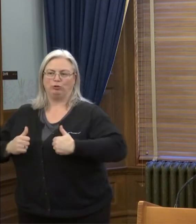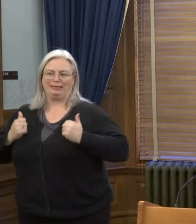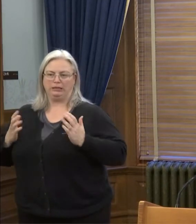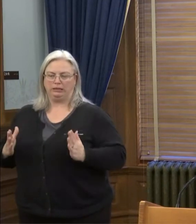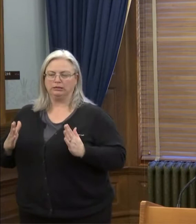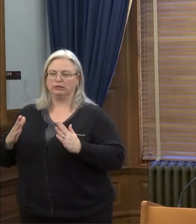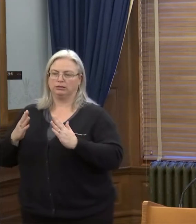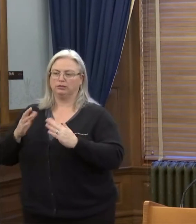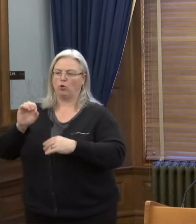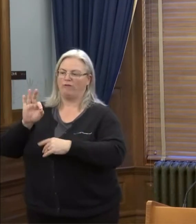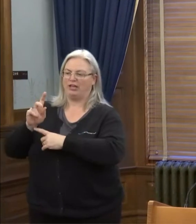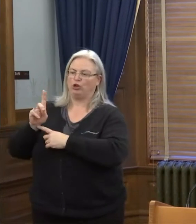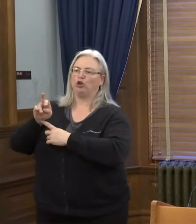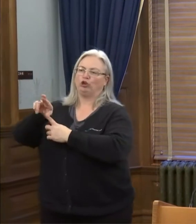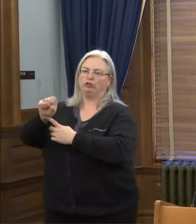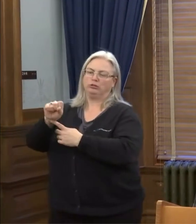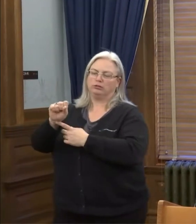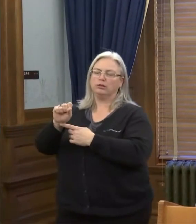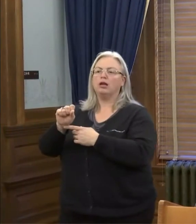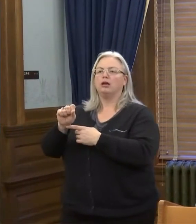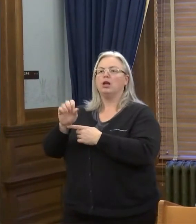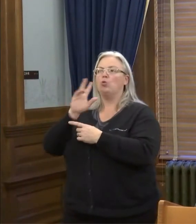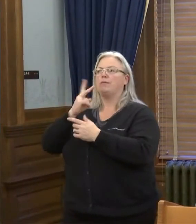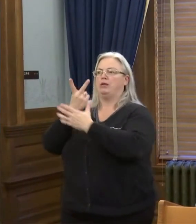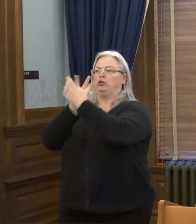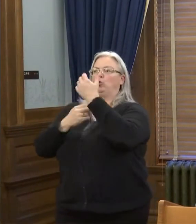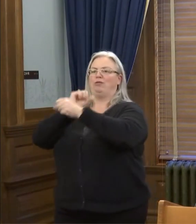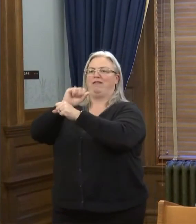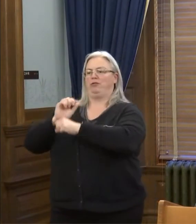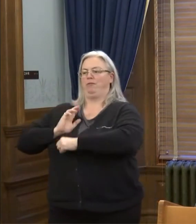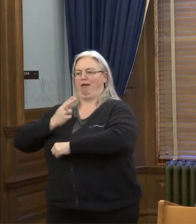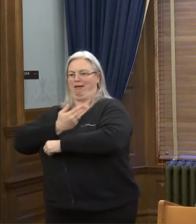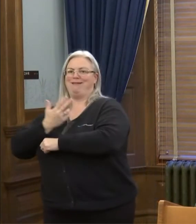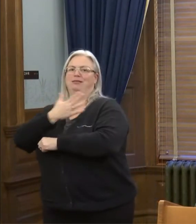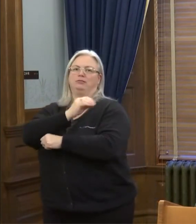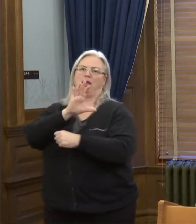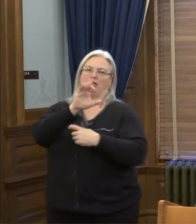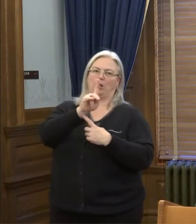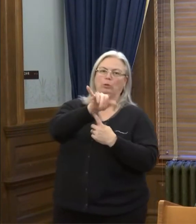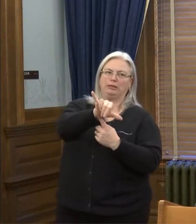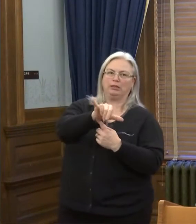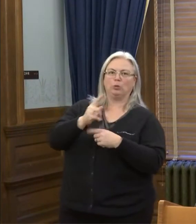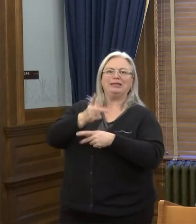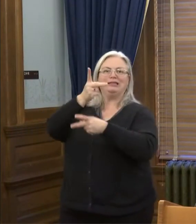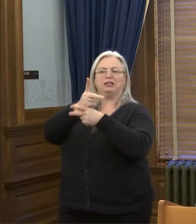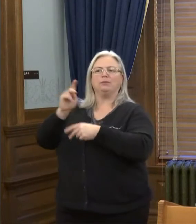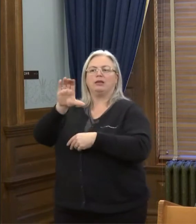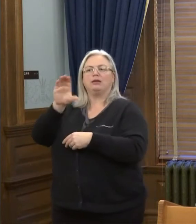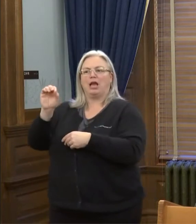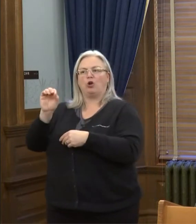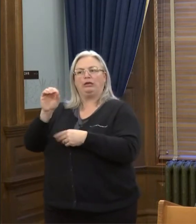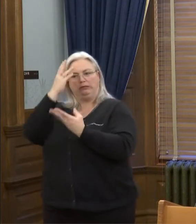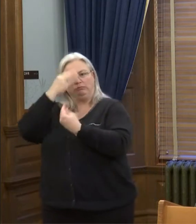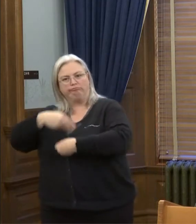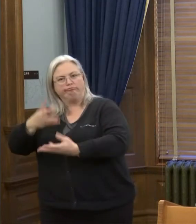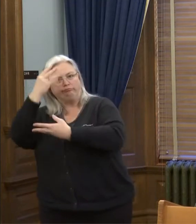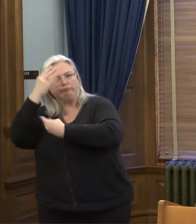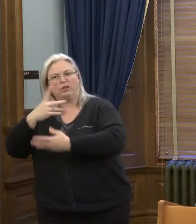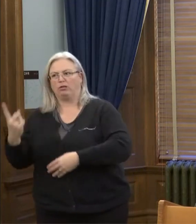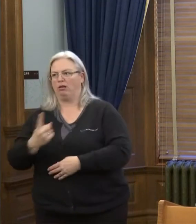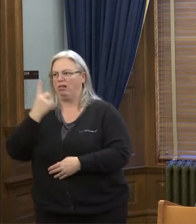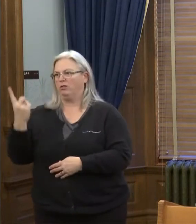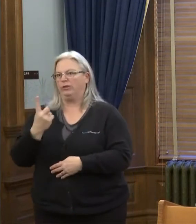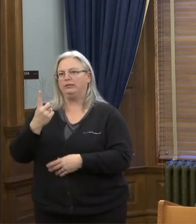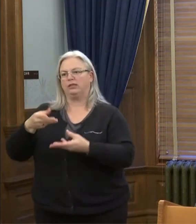uh, offenders, if you will. Uh, will be a joint effort by us and the counties. We always, uh, keep the counties in the loop. Uh,